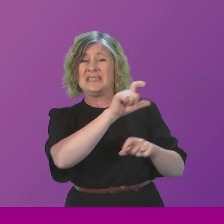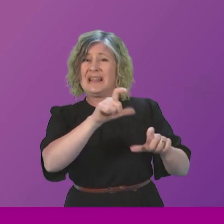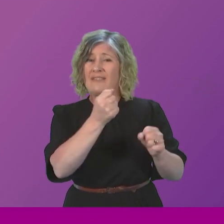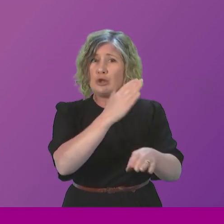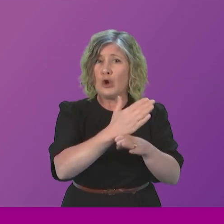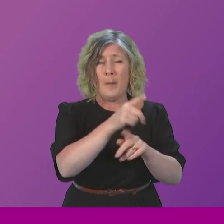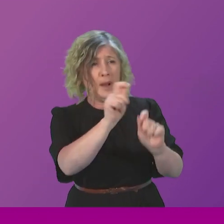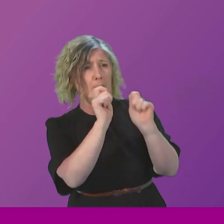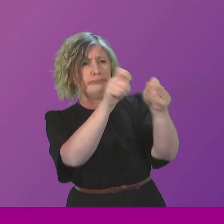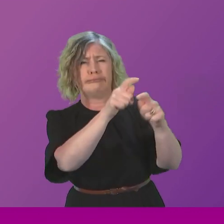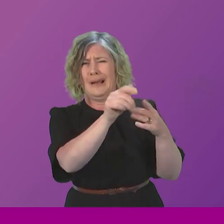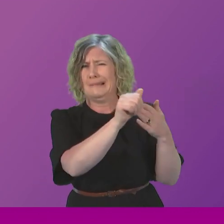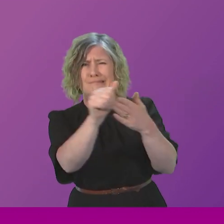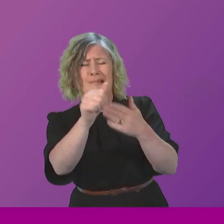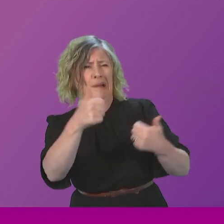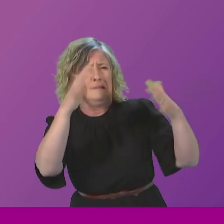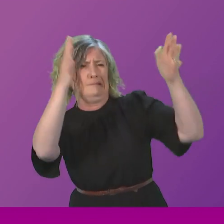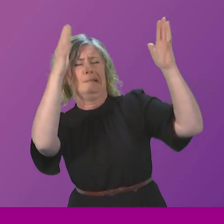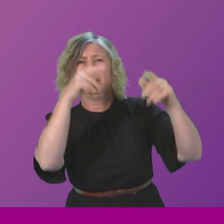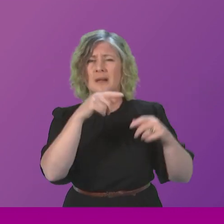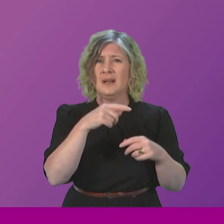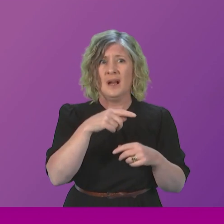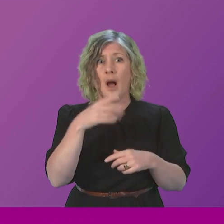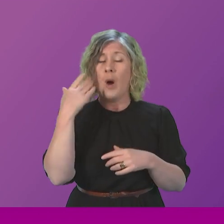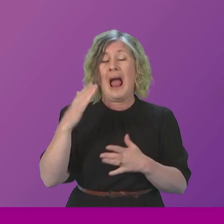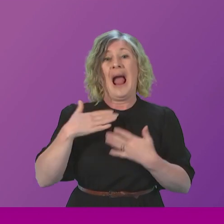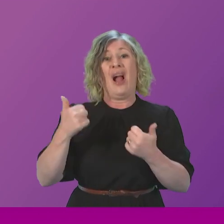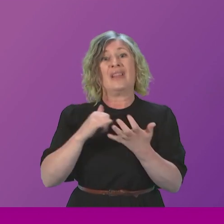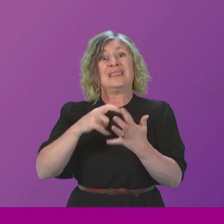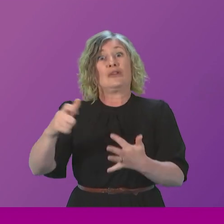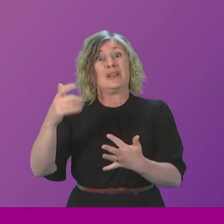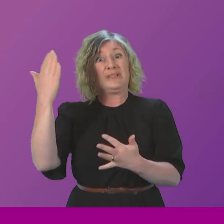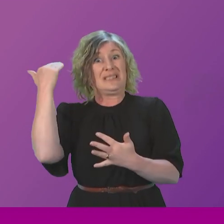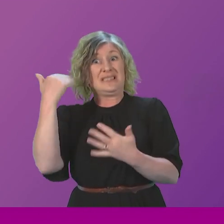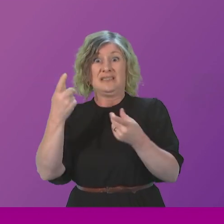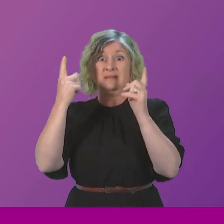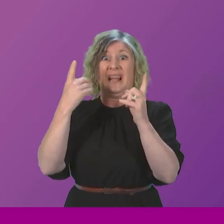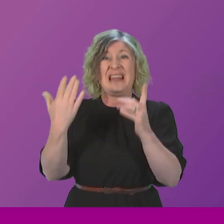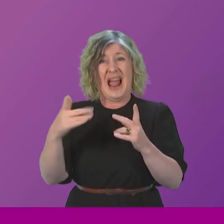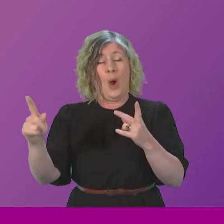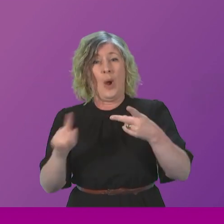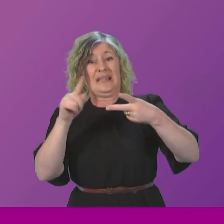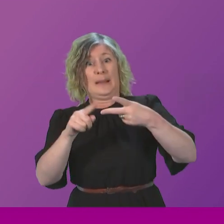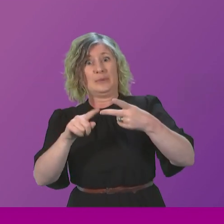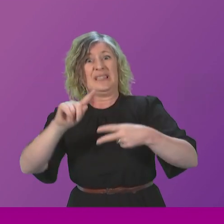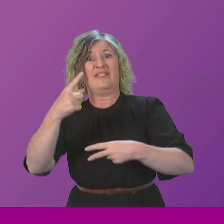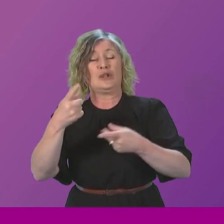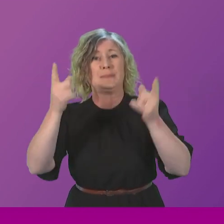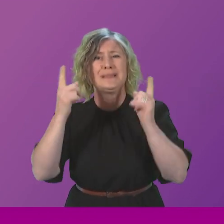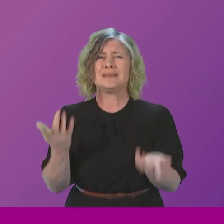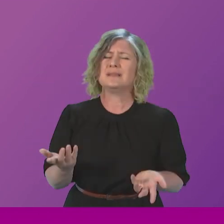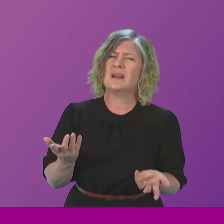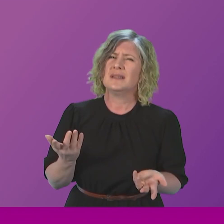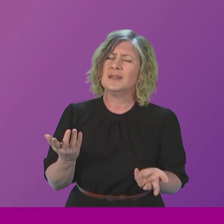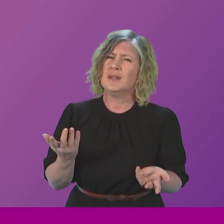Leadership award. The Health Secretary, when the hospital was opened and when Millie Mayne died, now the Deputy First Minister. And